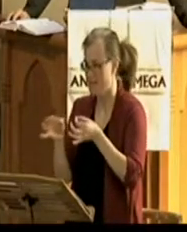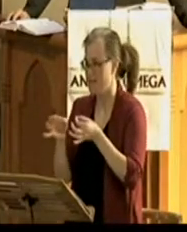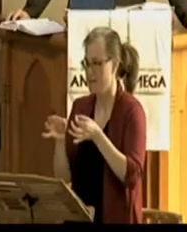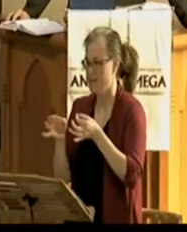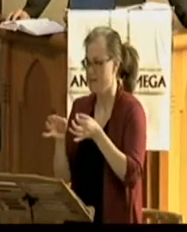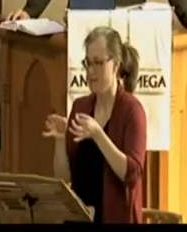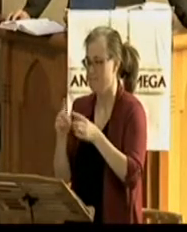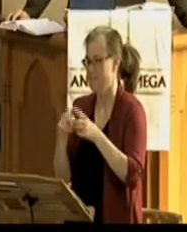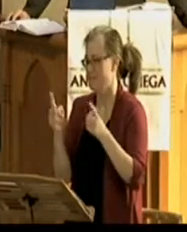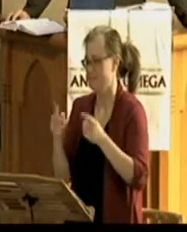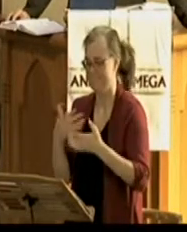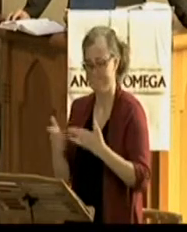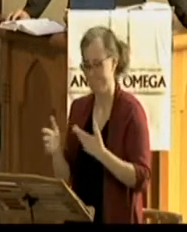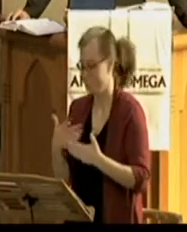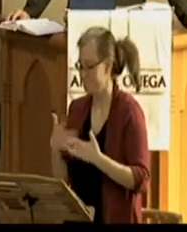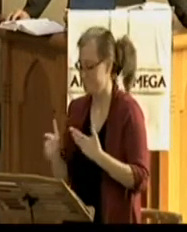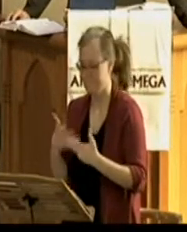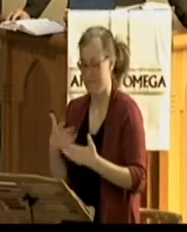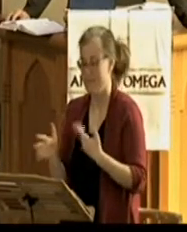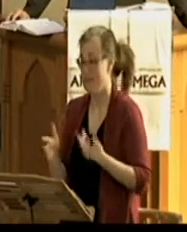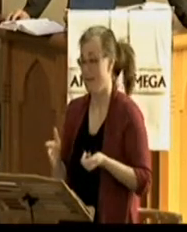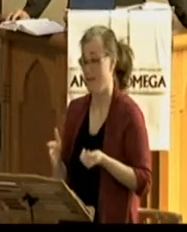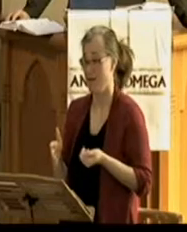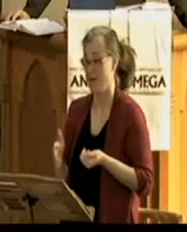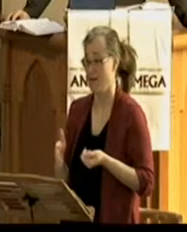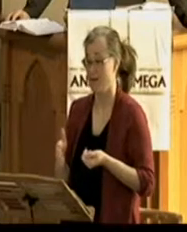what we do. Not by the word of God.